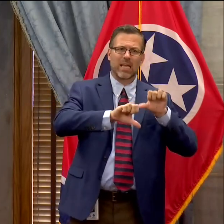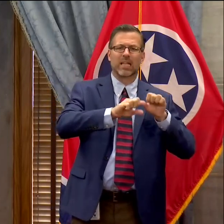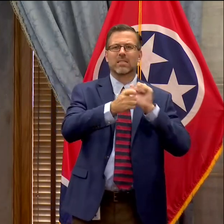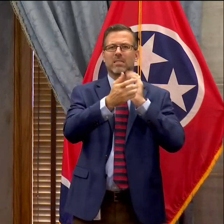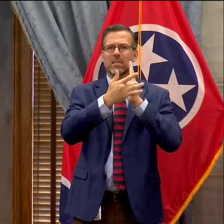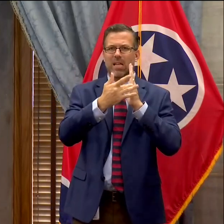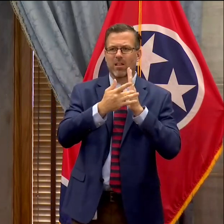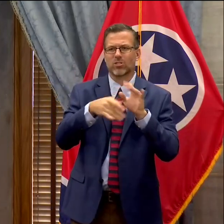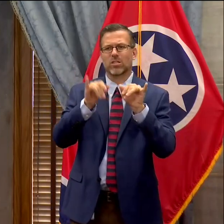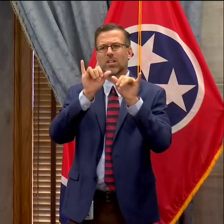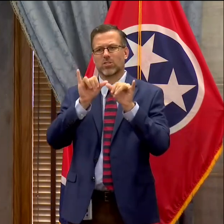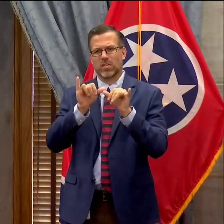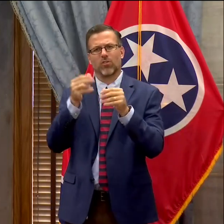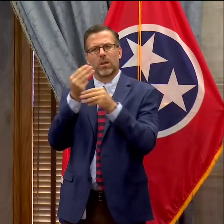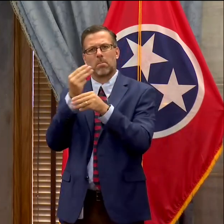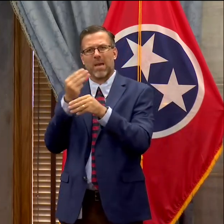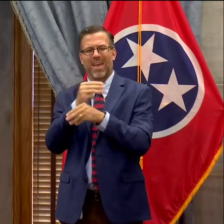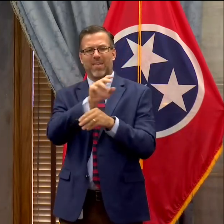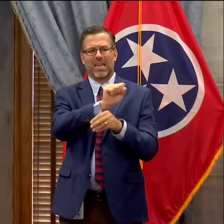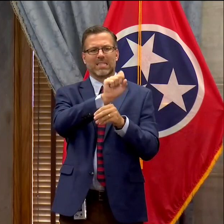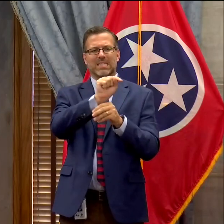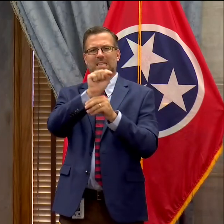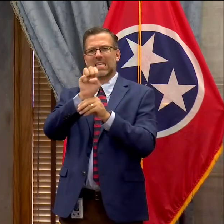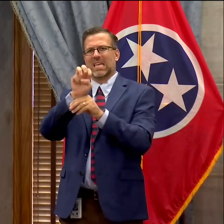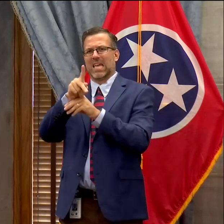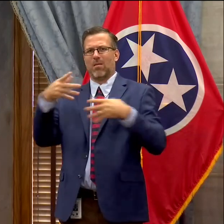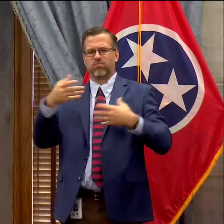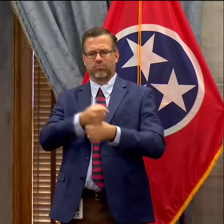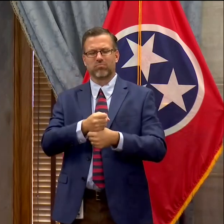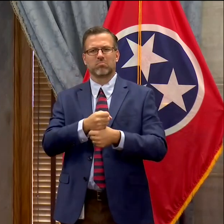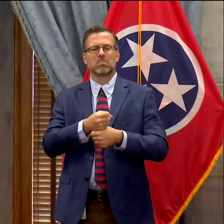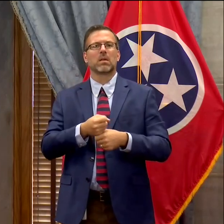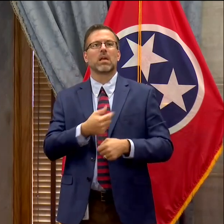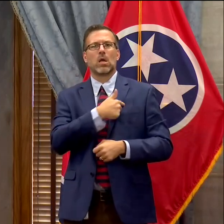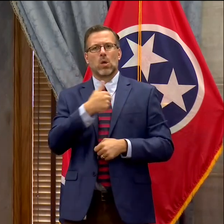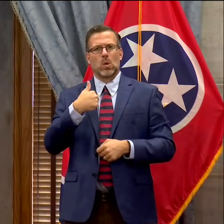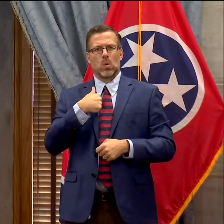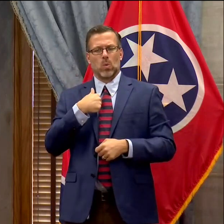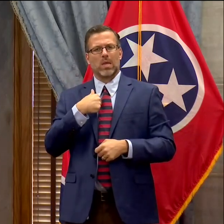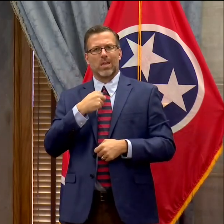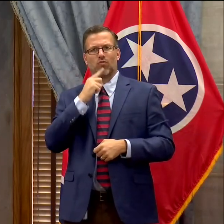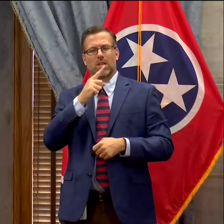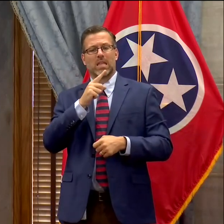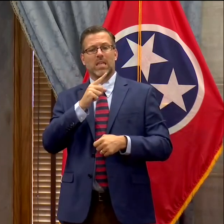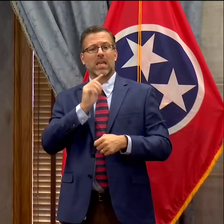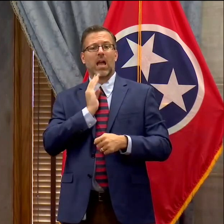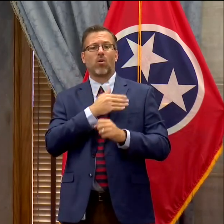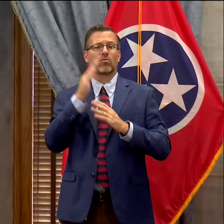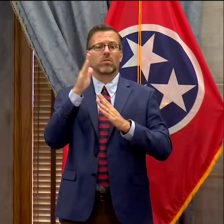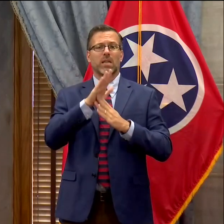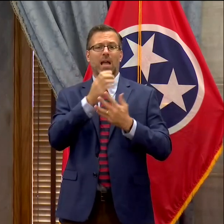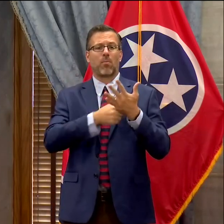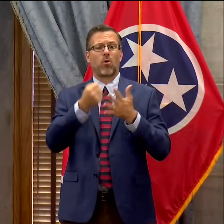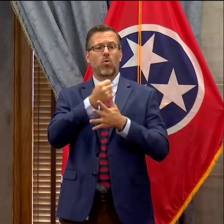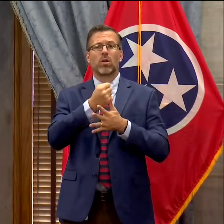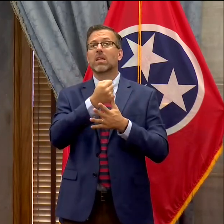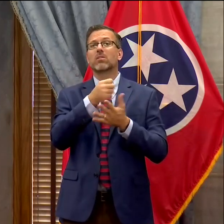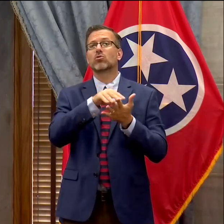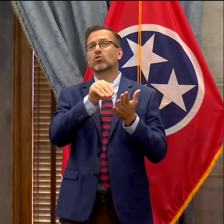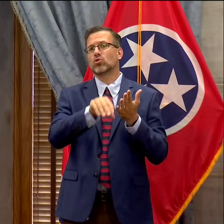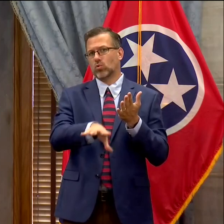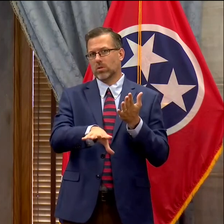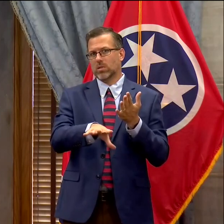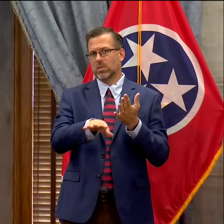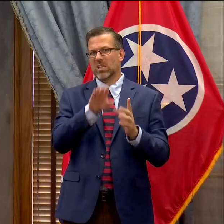mission to serve the entire state of Tennessee. Tennessee Tech known for putting students' interests first and producing career-ready graduates.